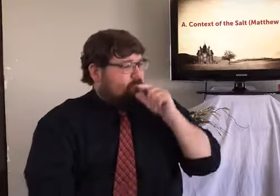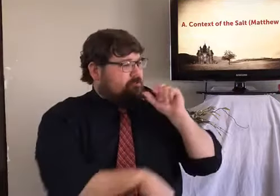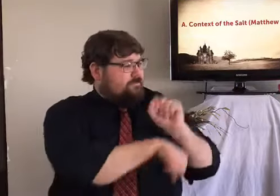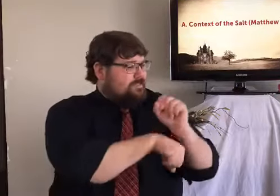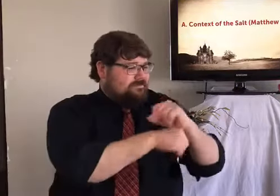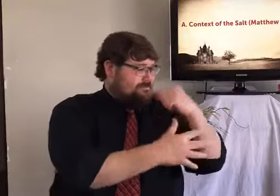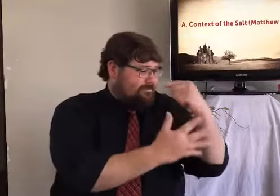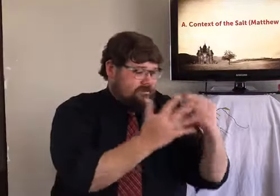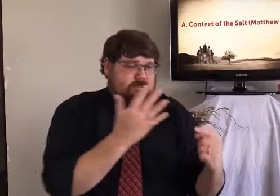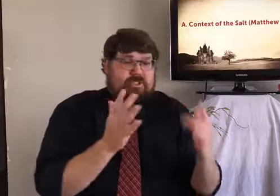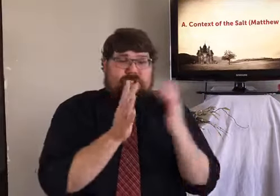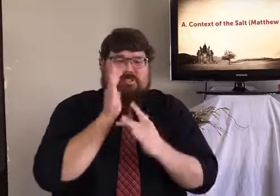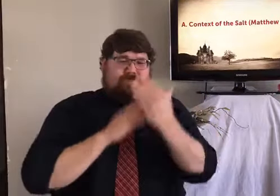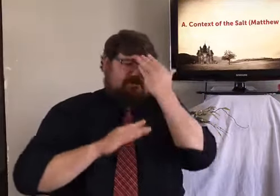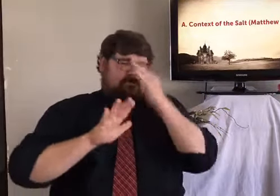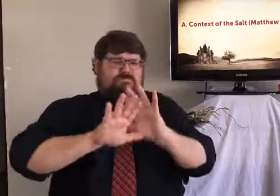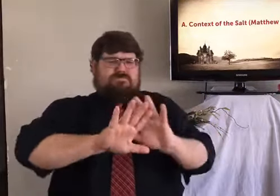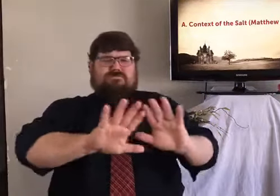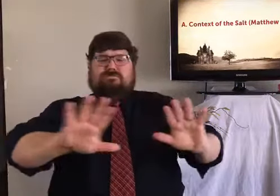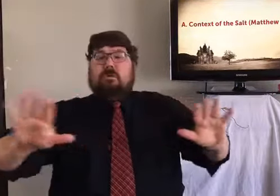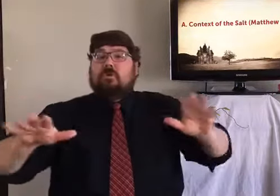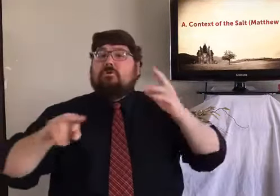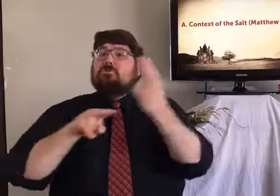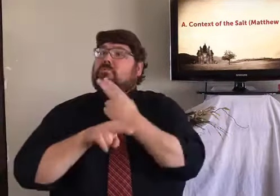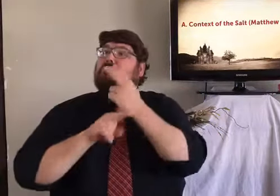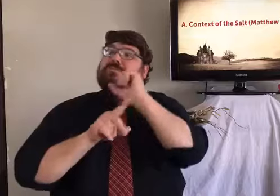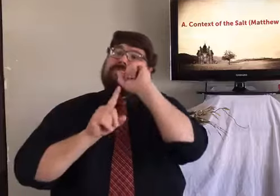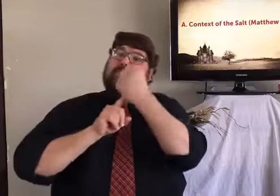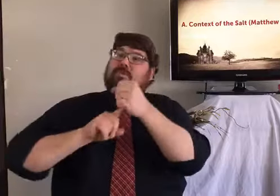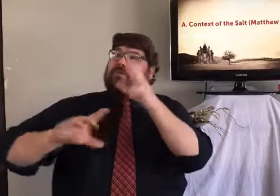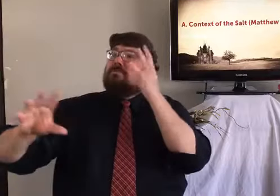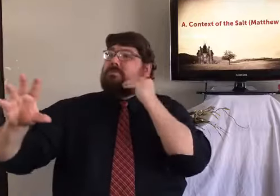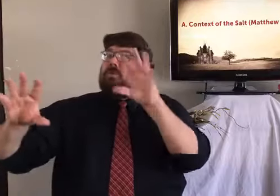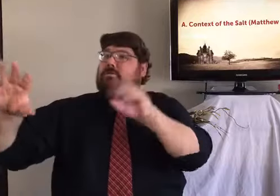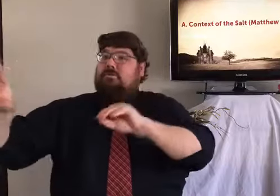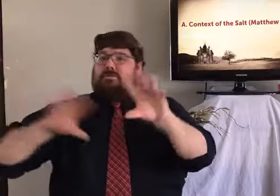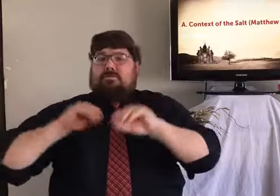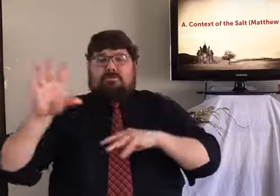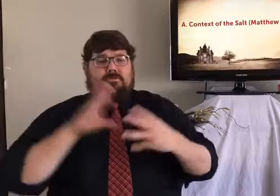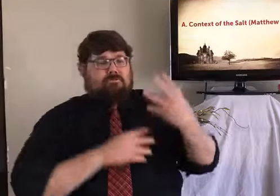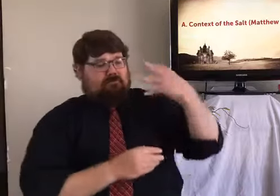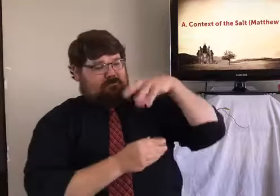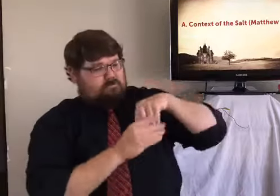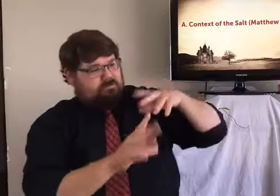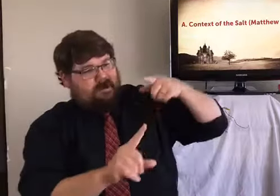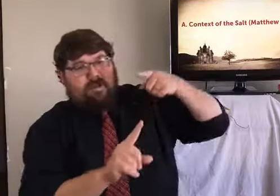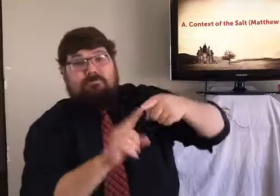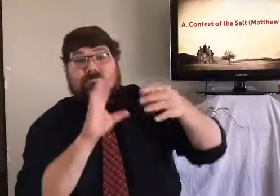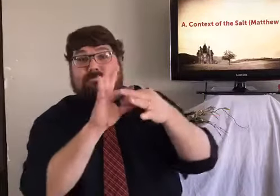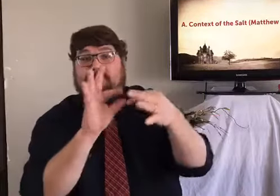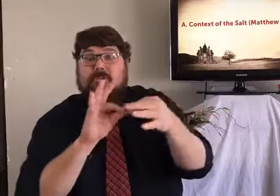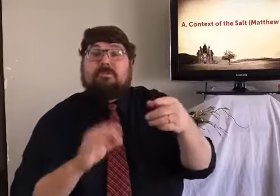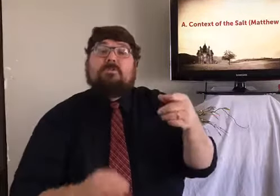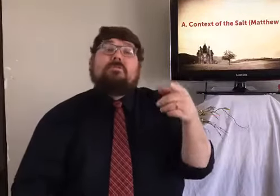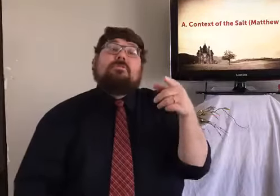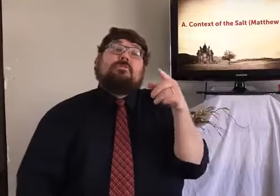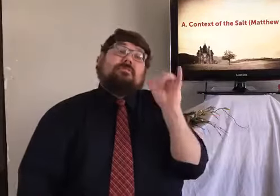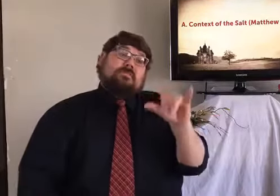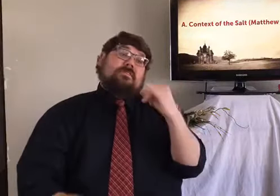that they had. He knew how to talk to fishermen. He knew how to talk to everyone. He could draw upon people's experience